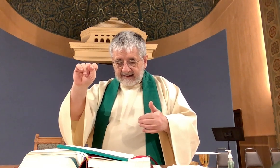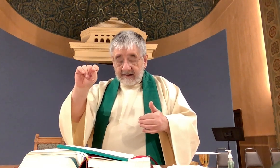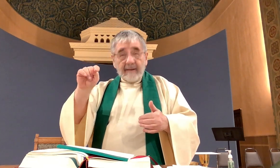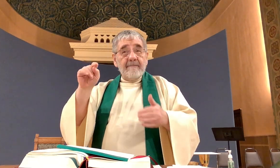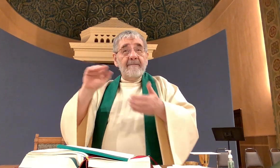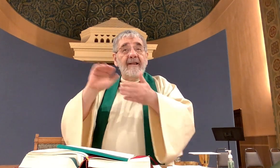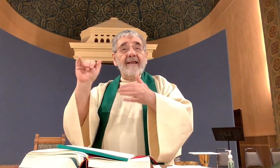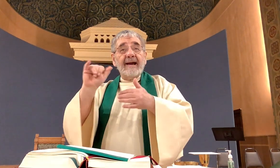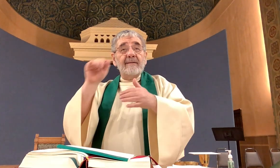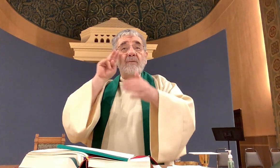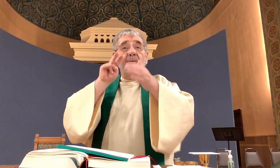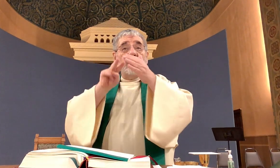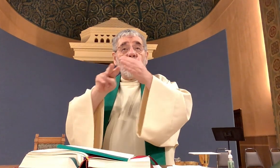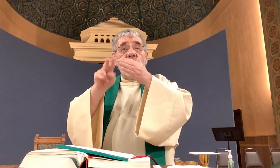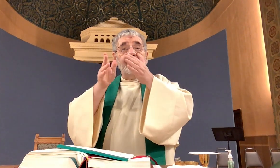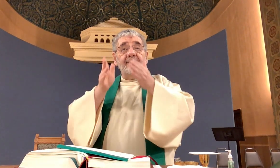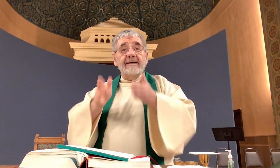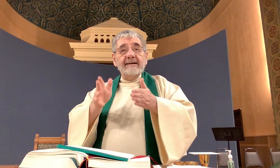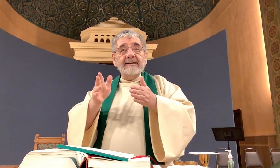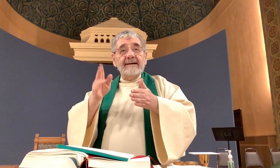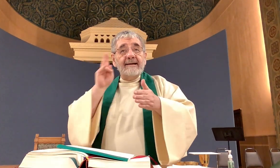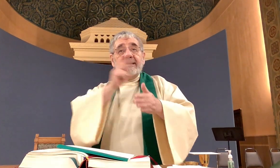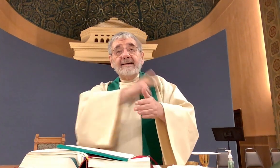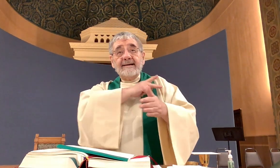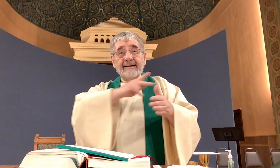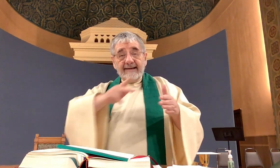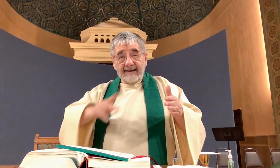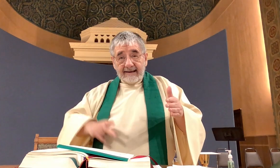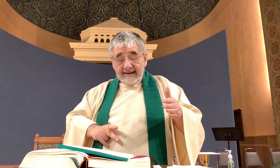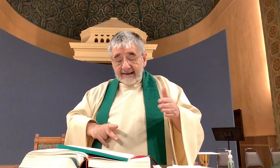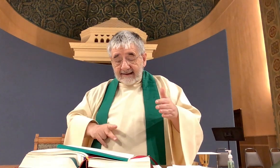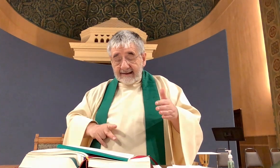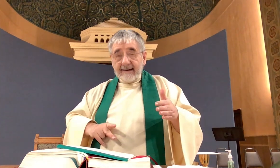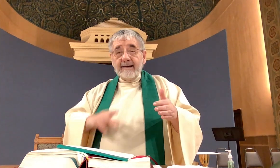like the prophets the kings priests